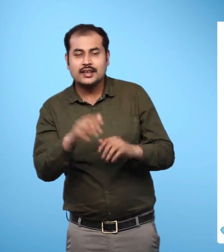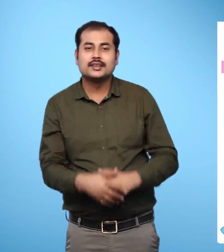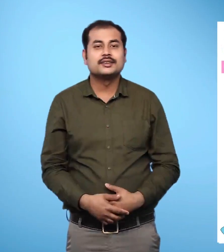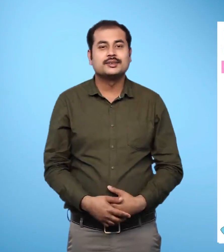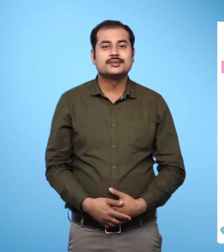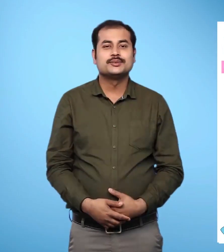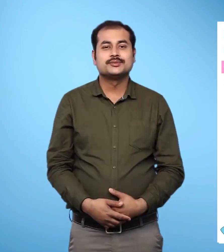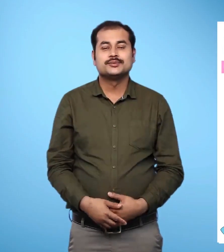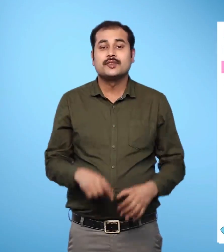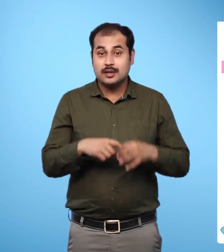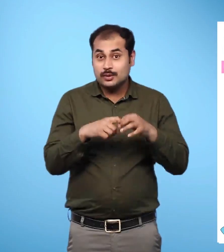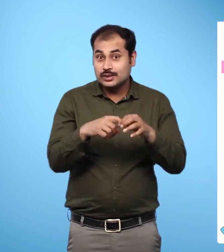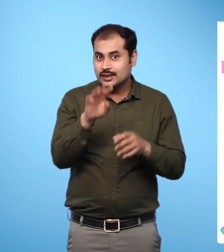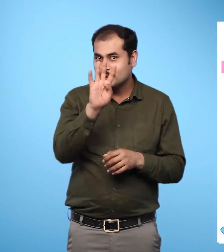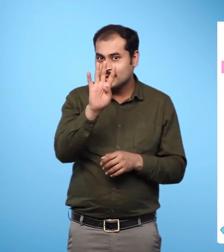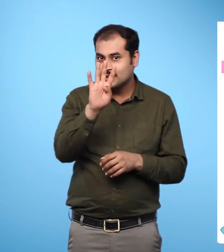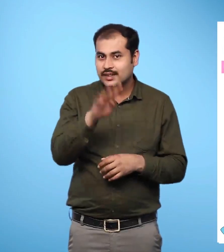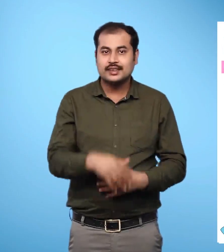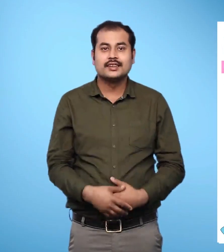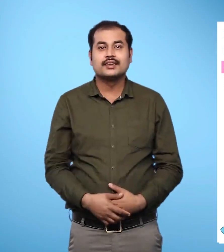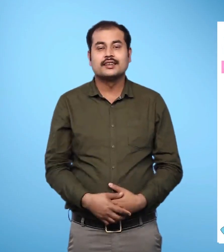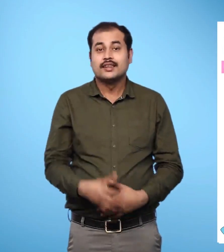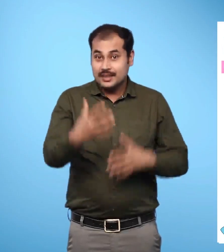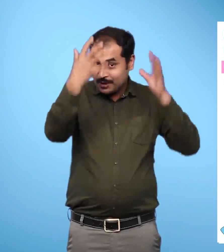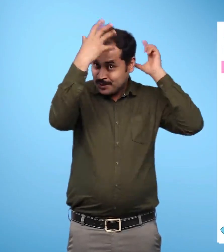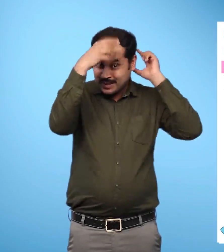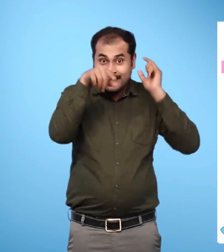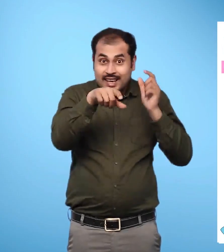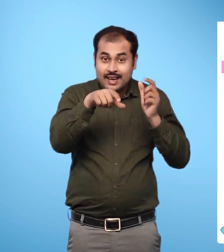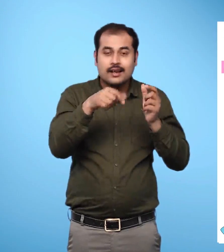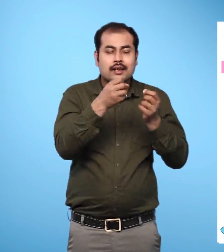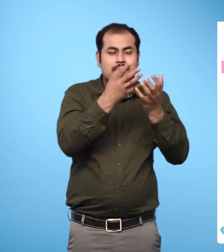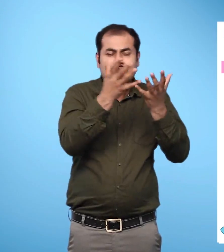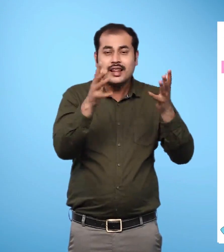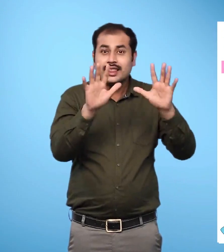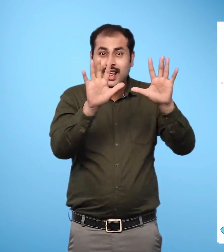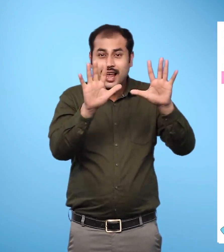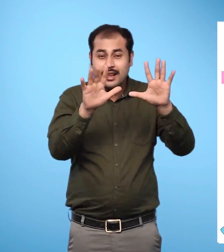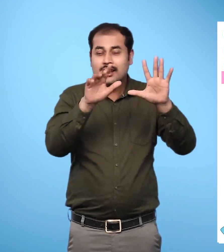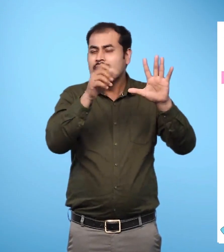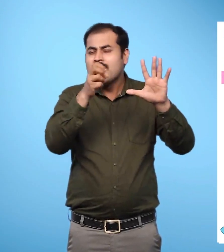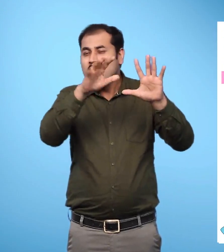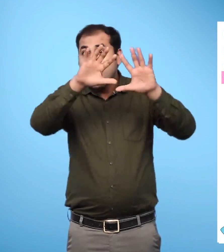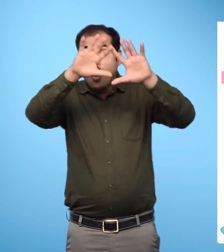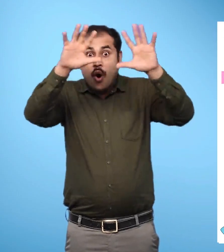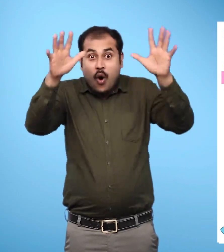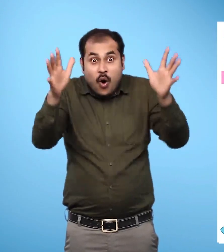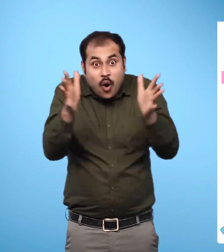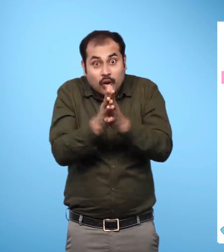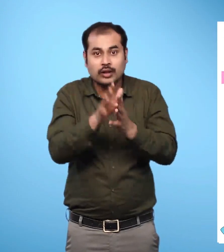Part 4 Count the number of caps and write in the writing space.